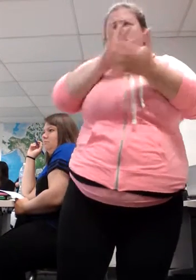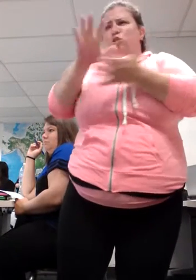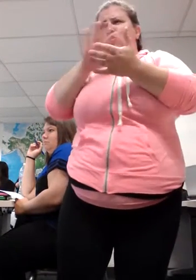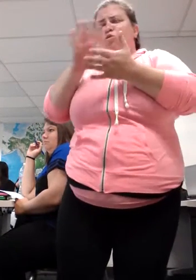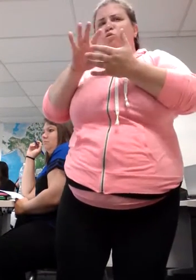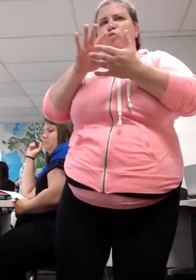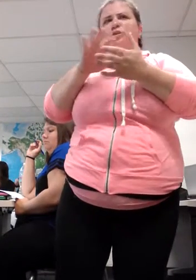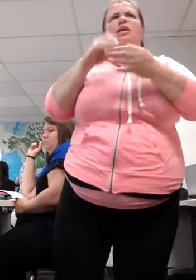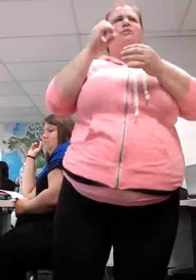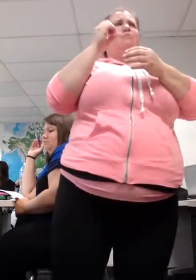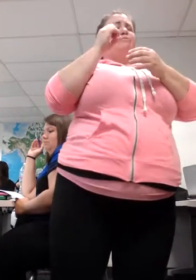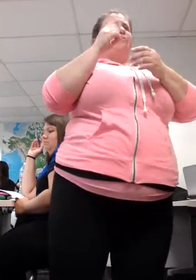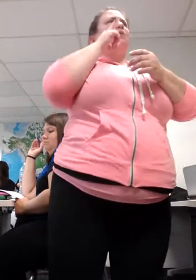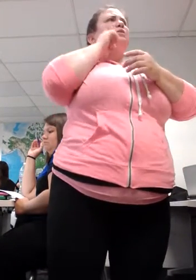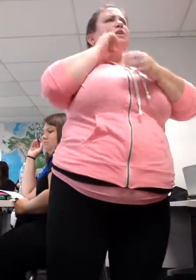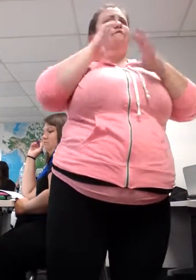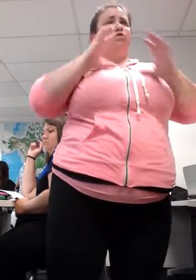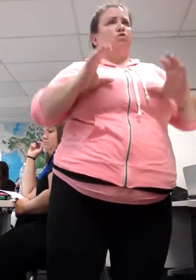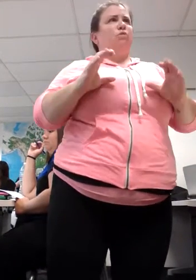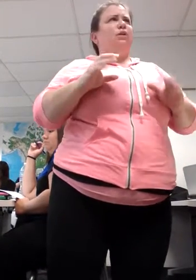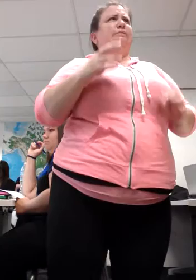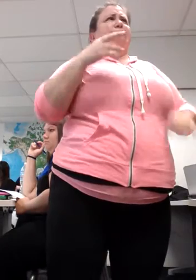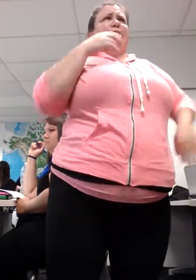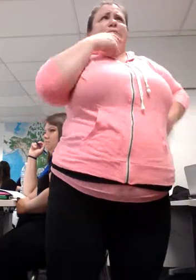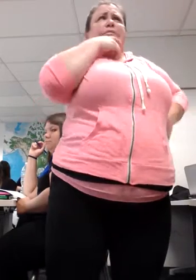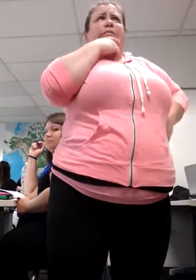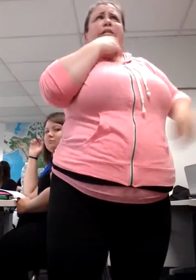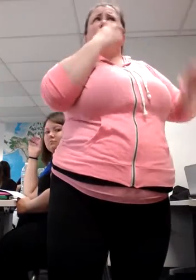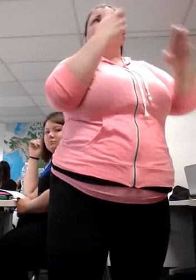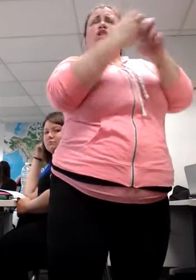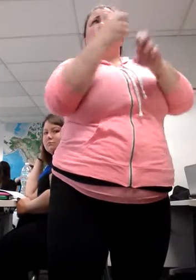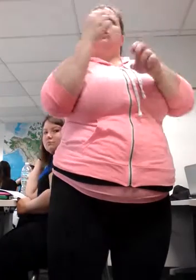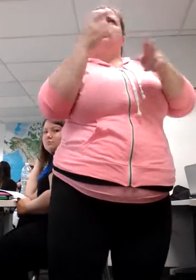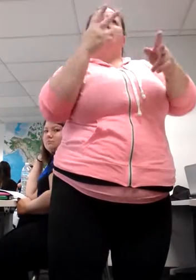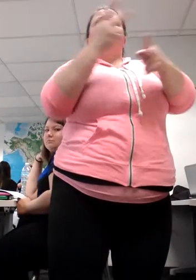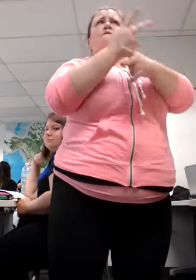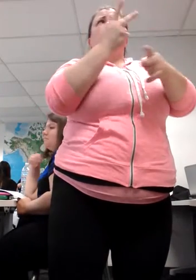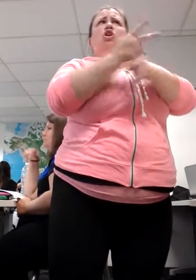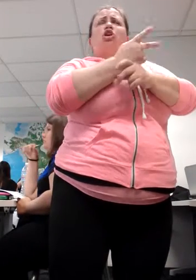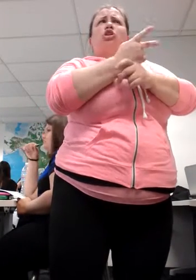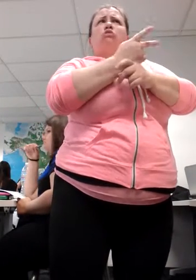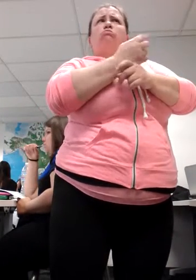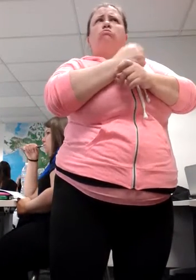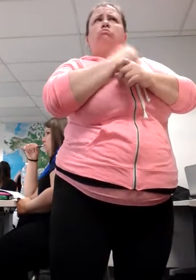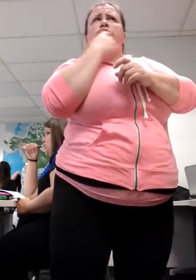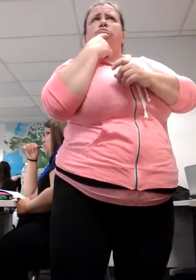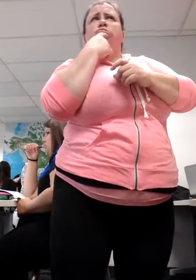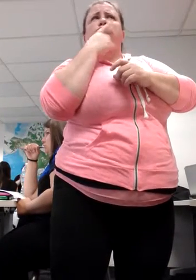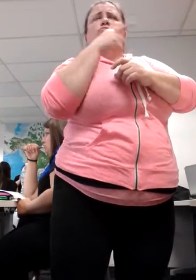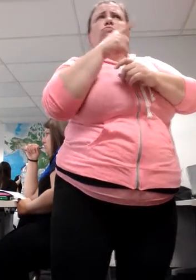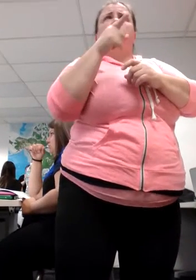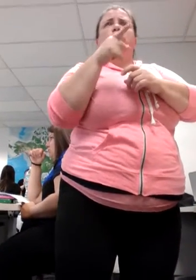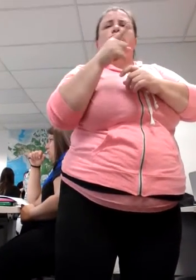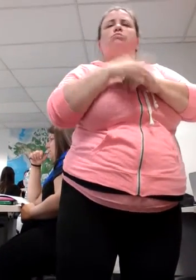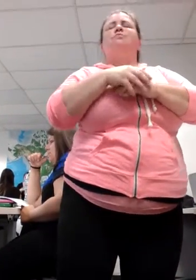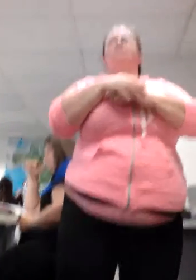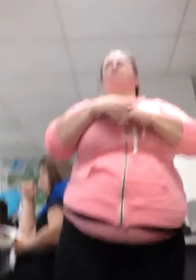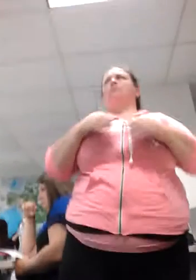Instead of, here's the message, I put it out, it's all choppy, you figure it out. No. We're supposed to figure it out and then put it out nicely